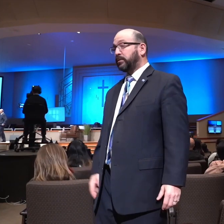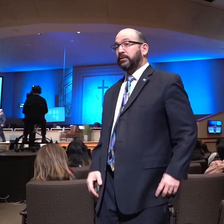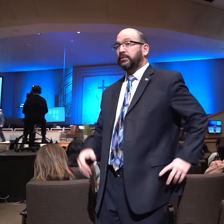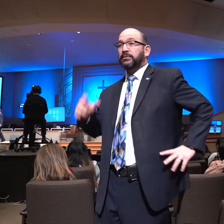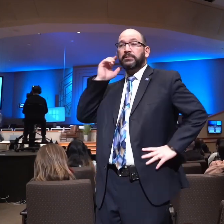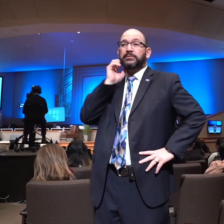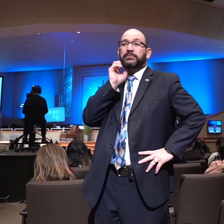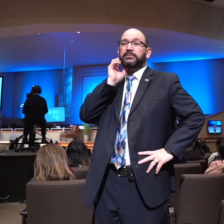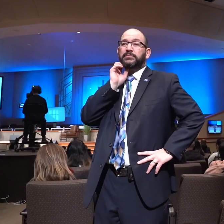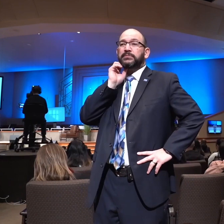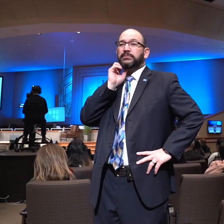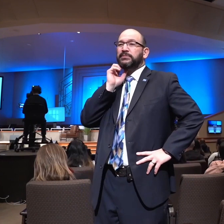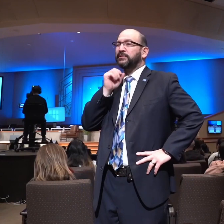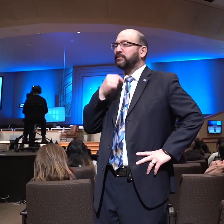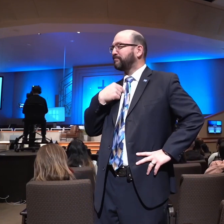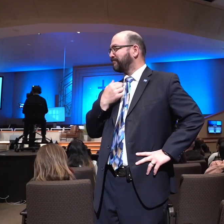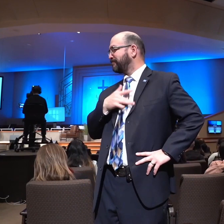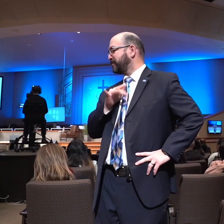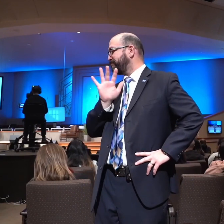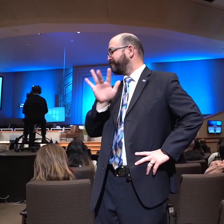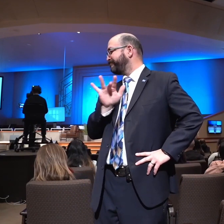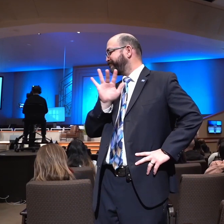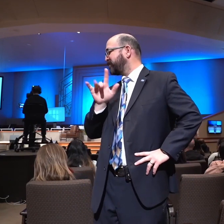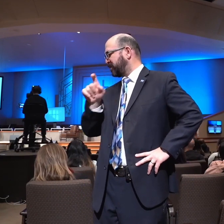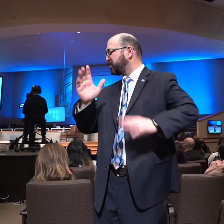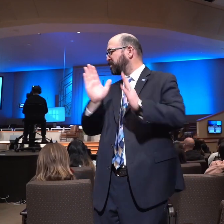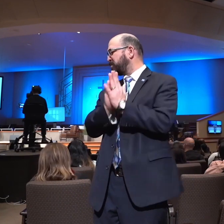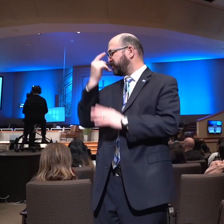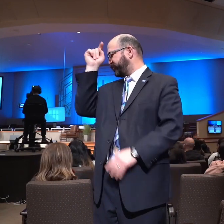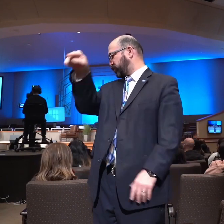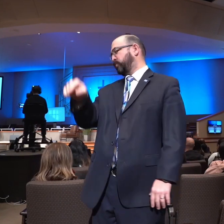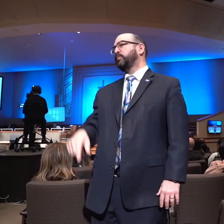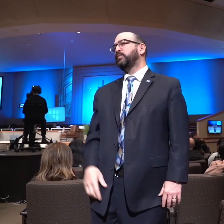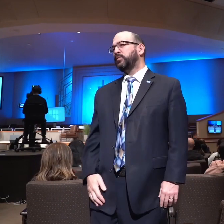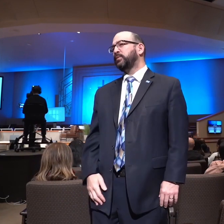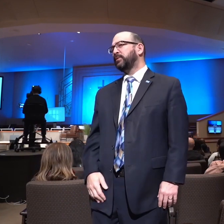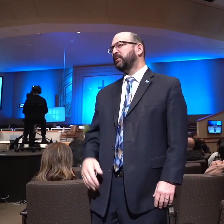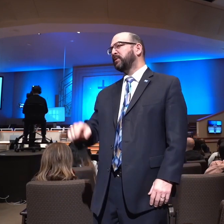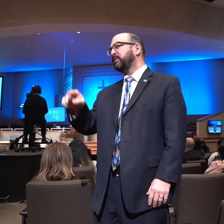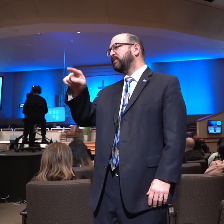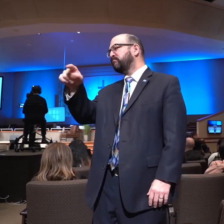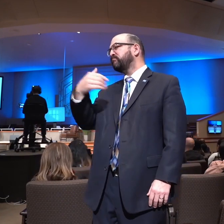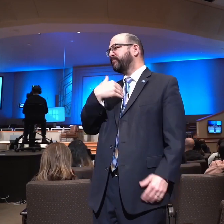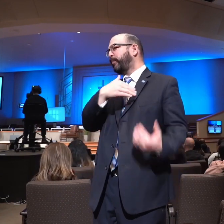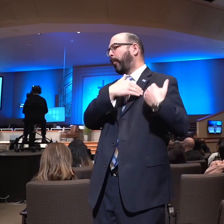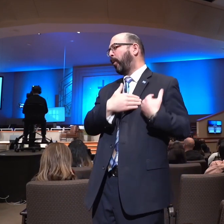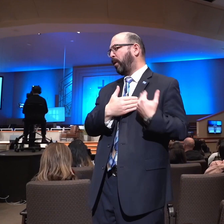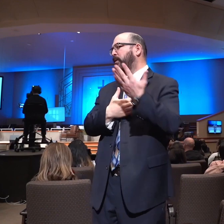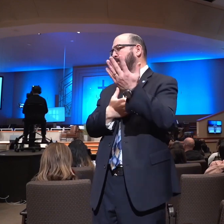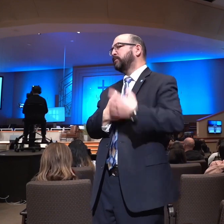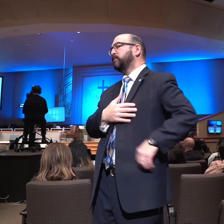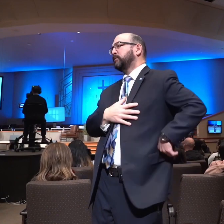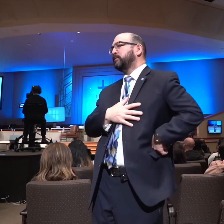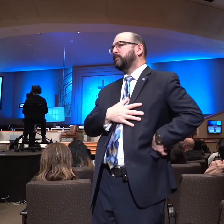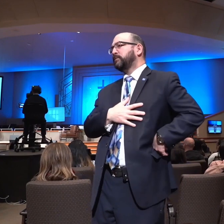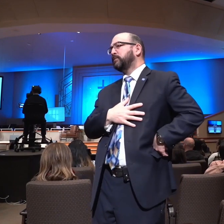I feel sorry for her. We need to pray for her. There's a burden in her life. Pray for people.